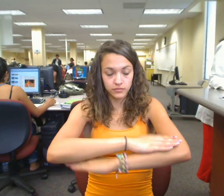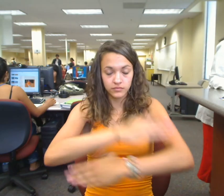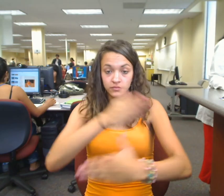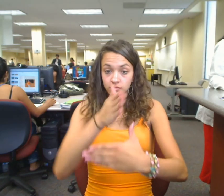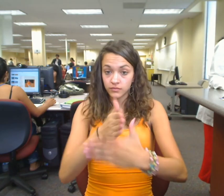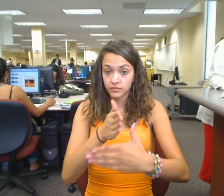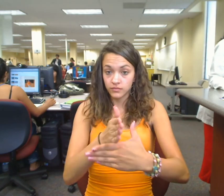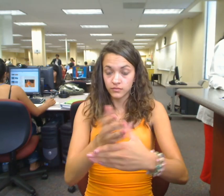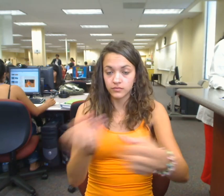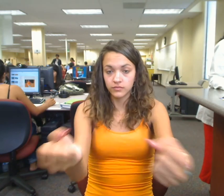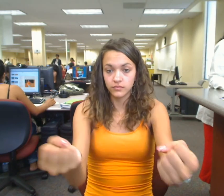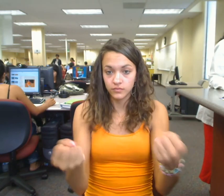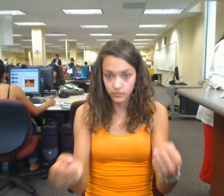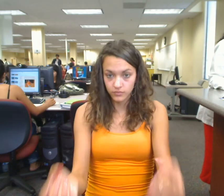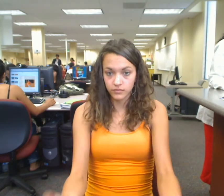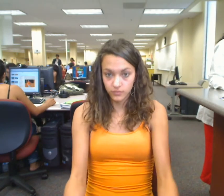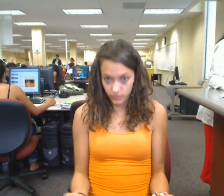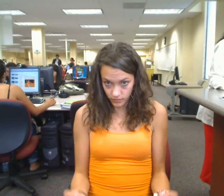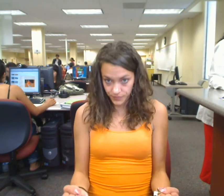You did it? I'm sorry. I